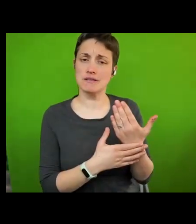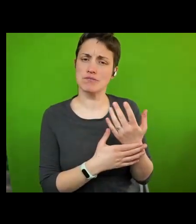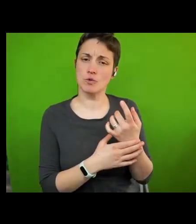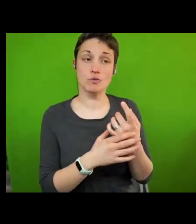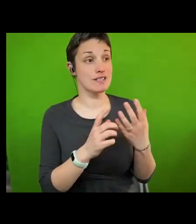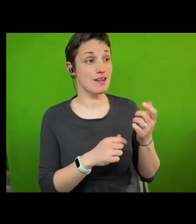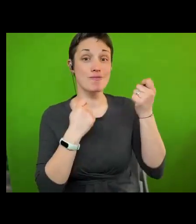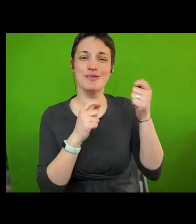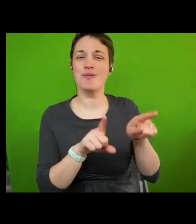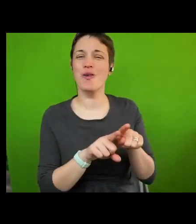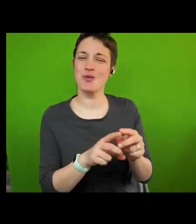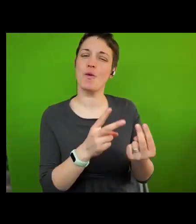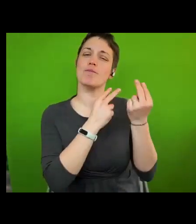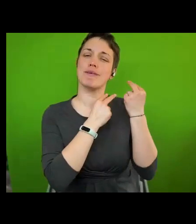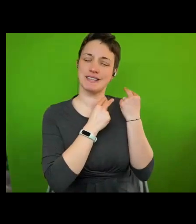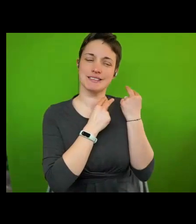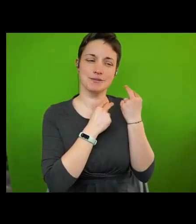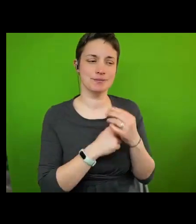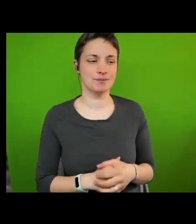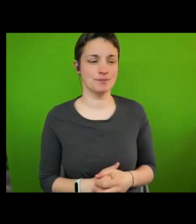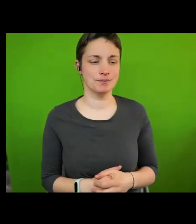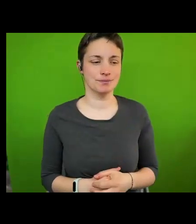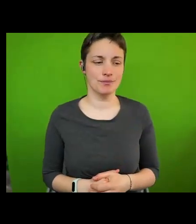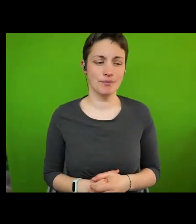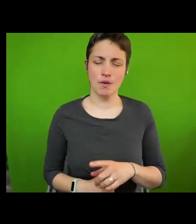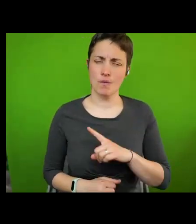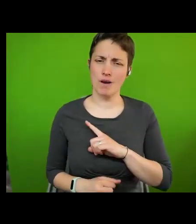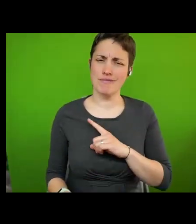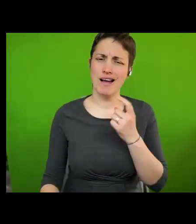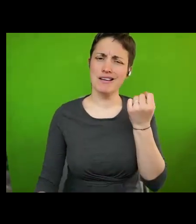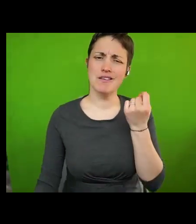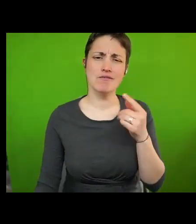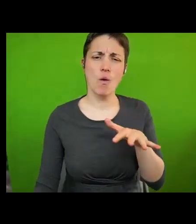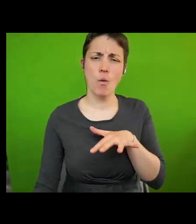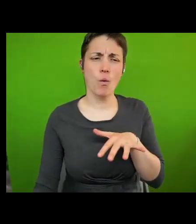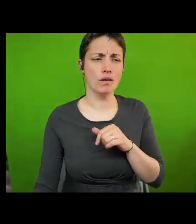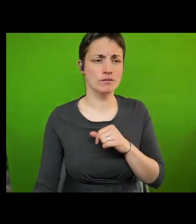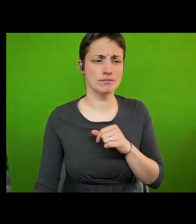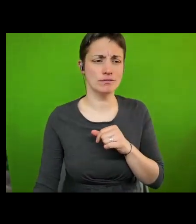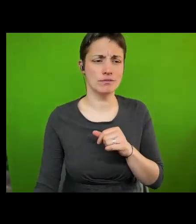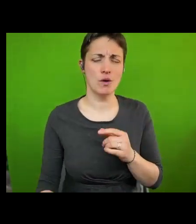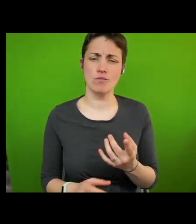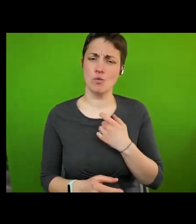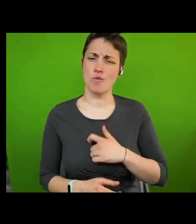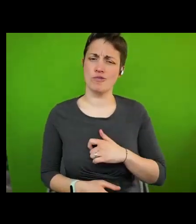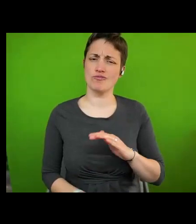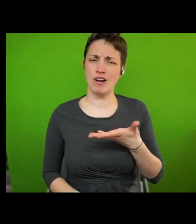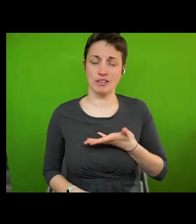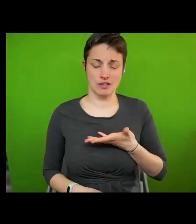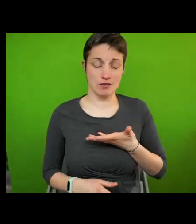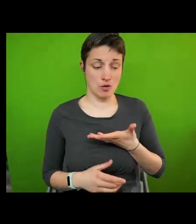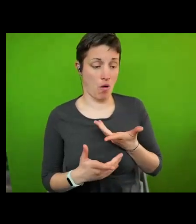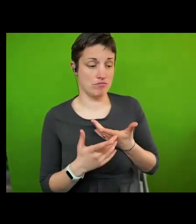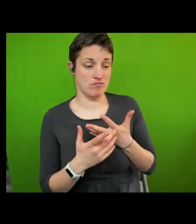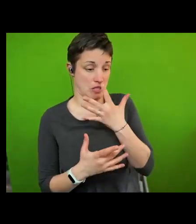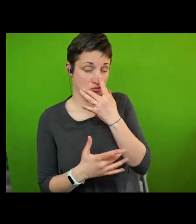indeed the idea of local human rights was not alien to the universal declaration as is